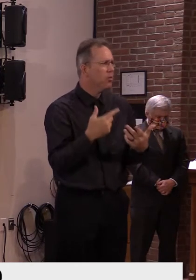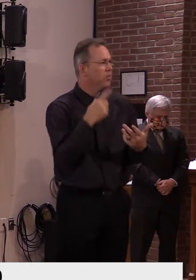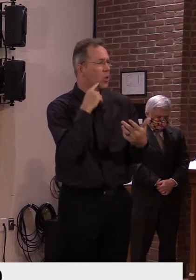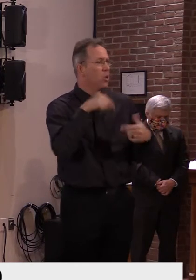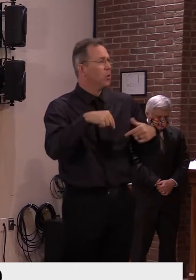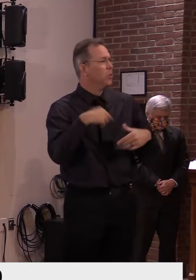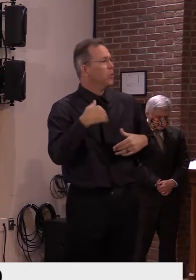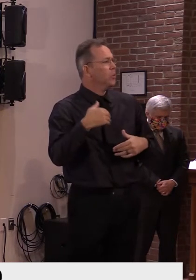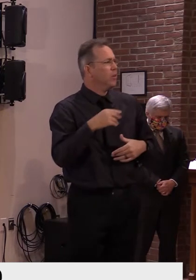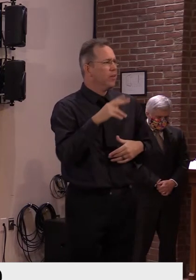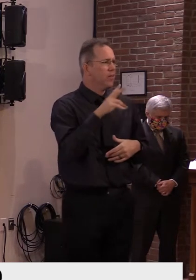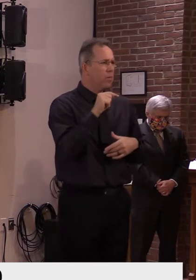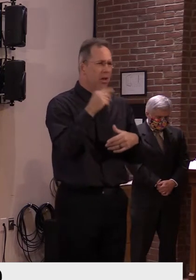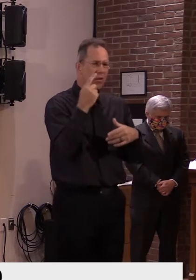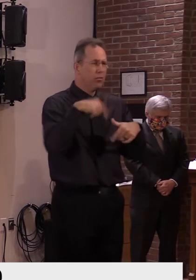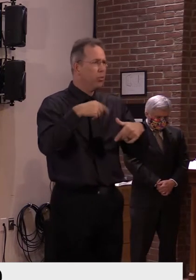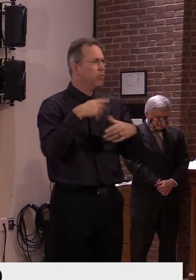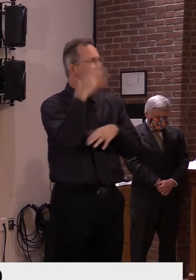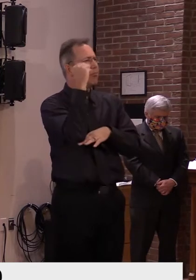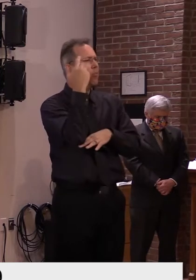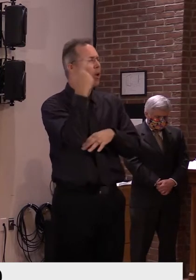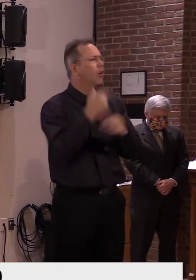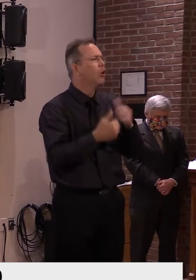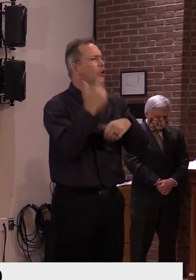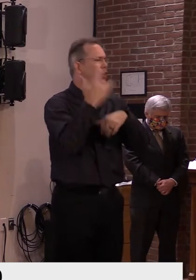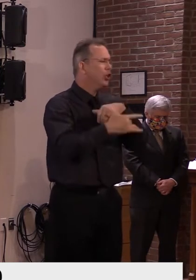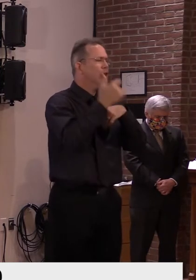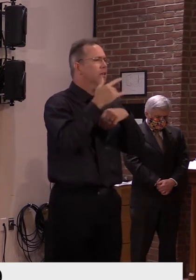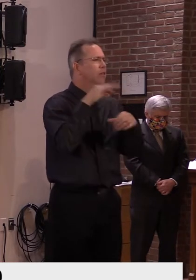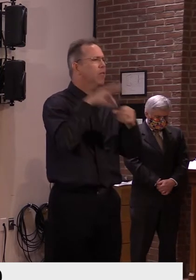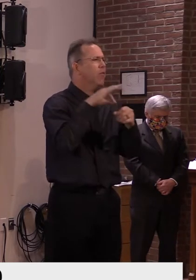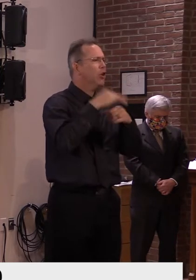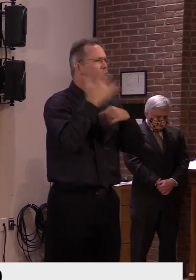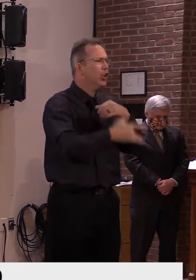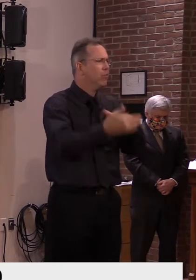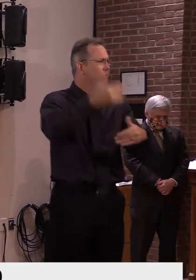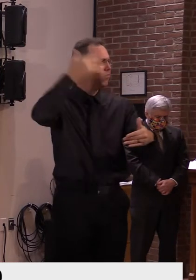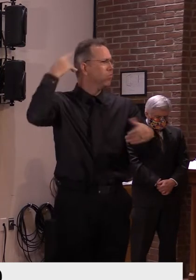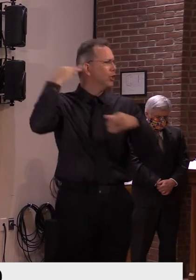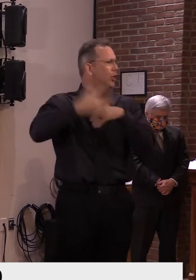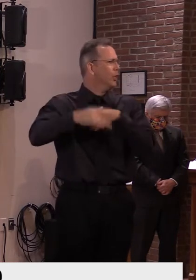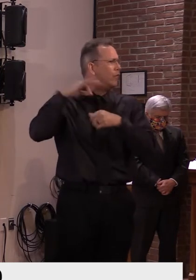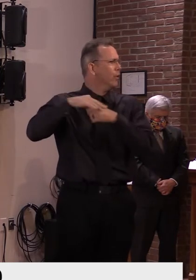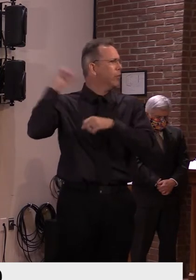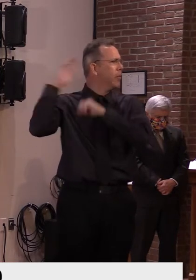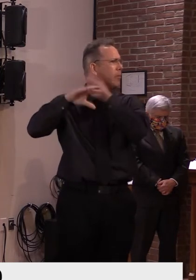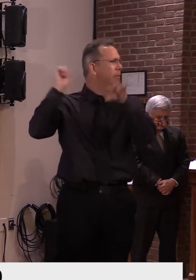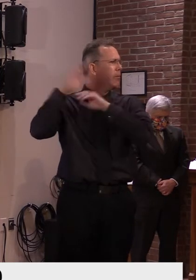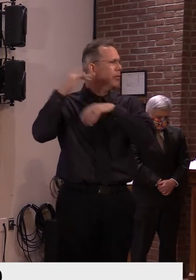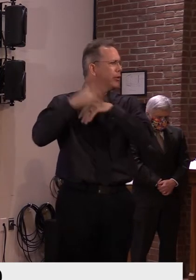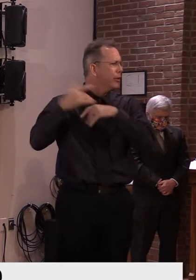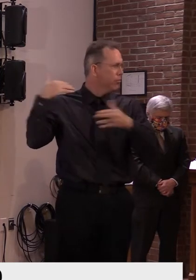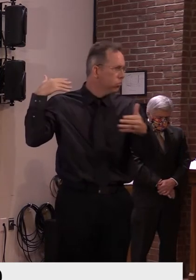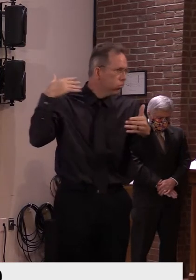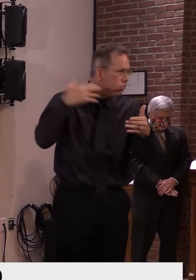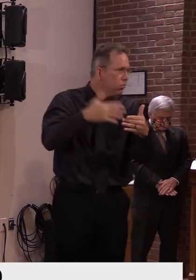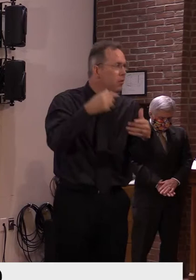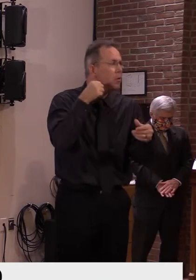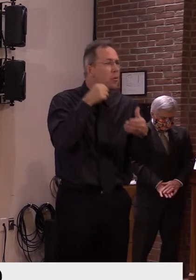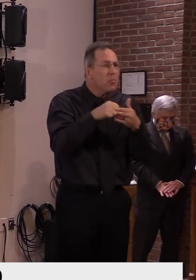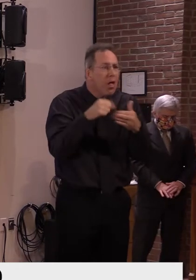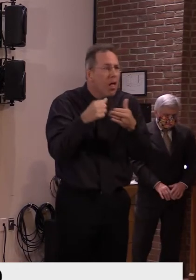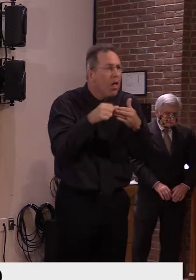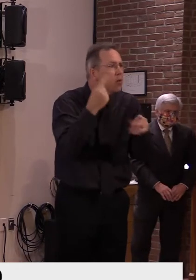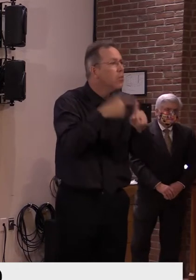previous turnout records with continued early voting this week and in-person voting on election day. Again,